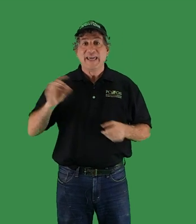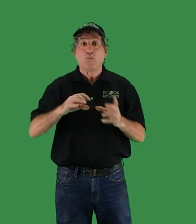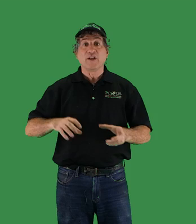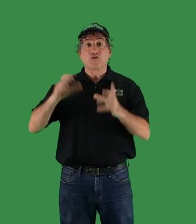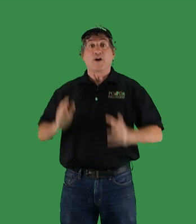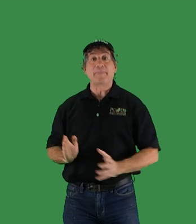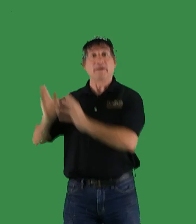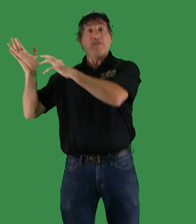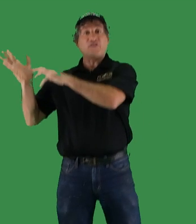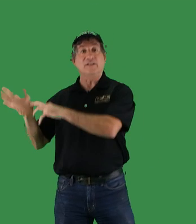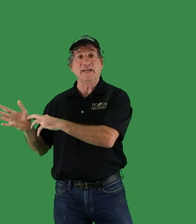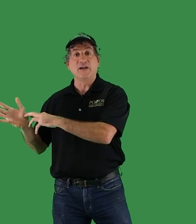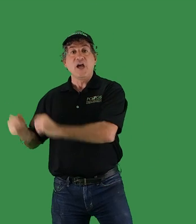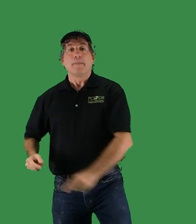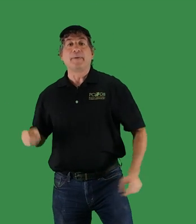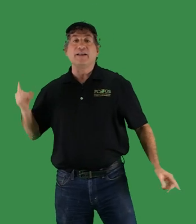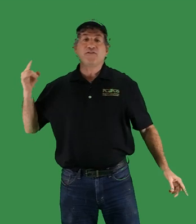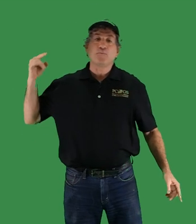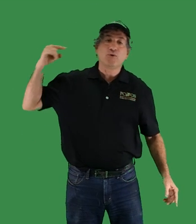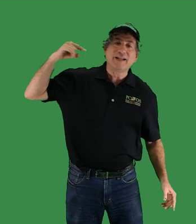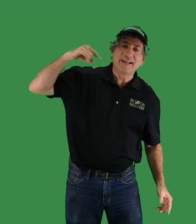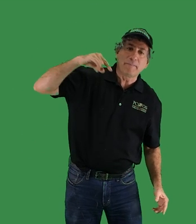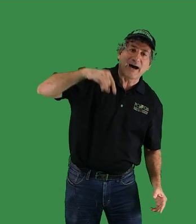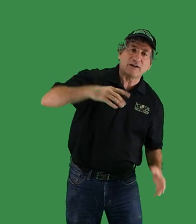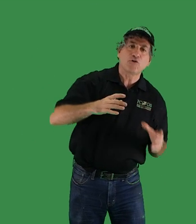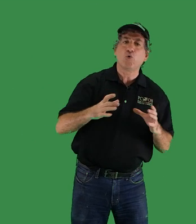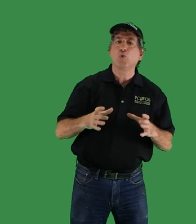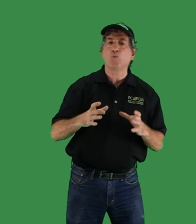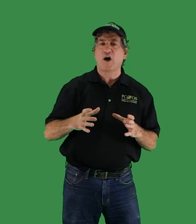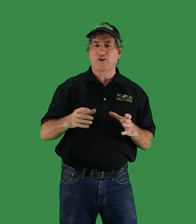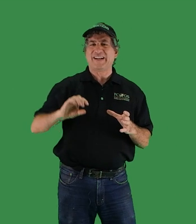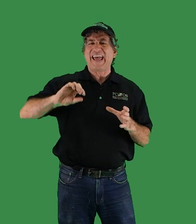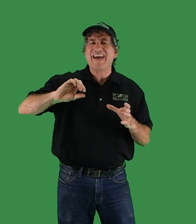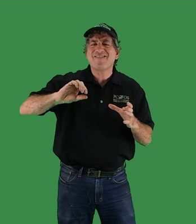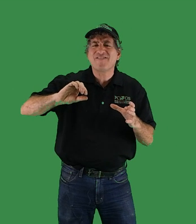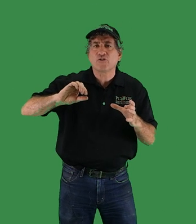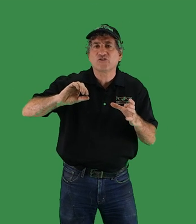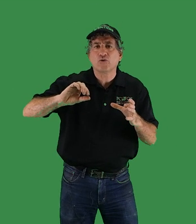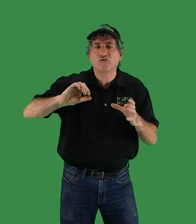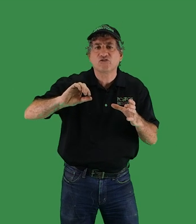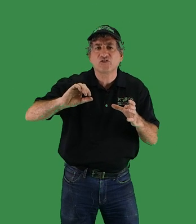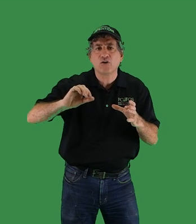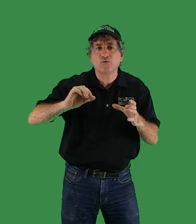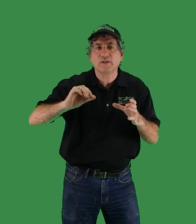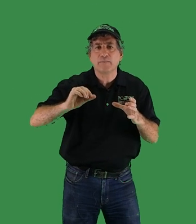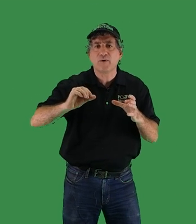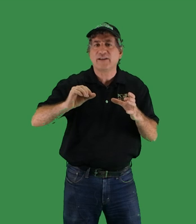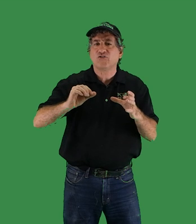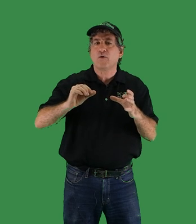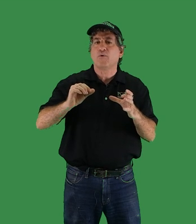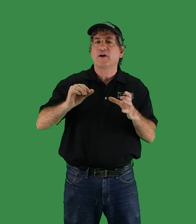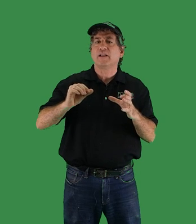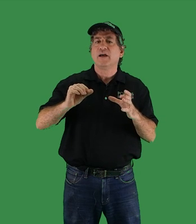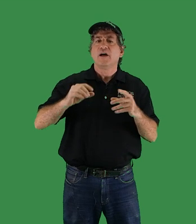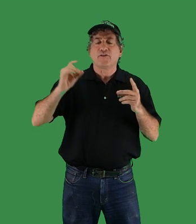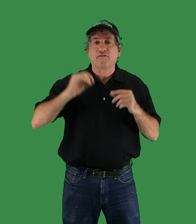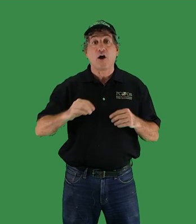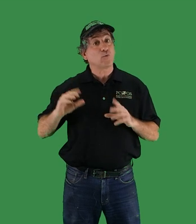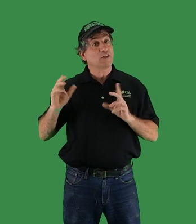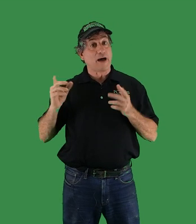it will jump out instantly. But if you put it in a pot of cool water and ever so slowly bring it to a boil, the frog will not